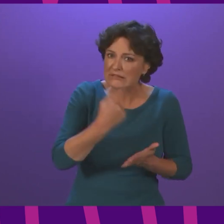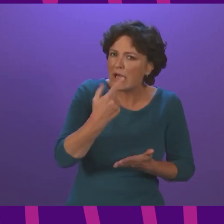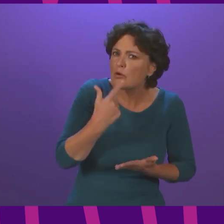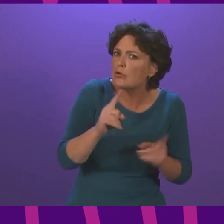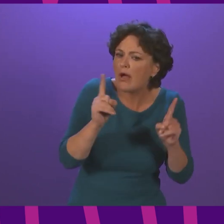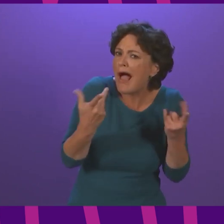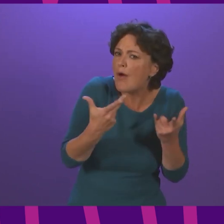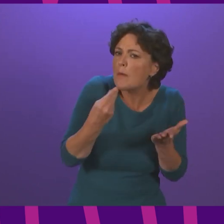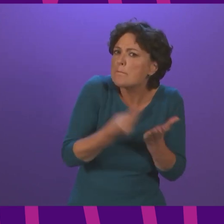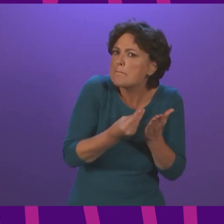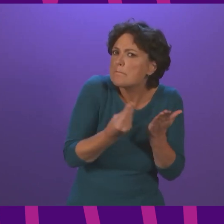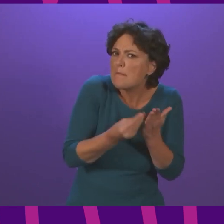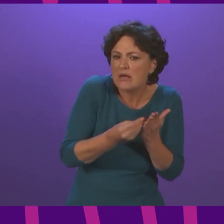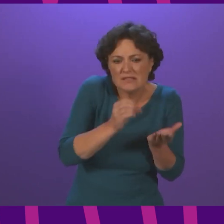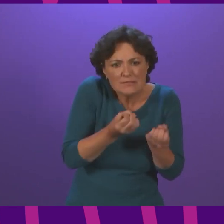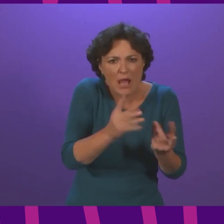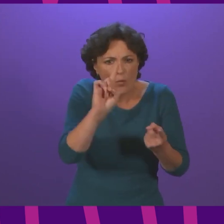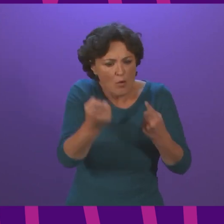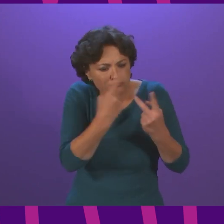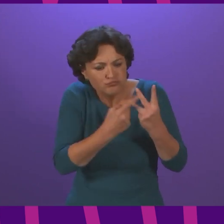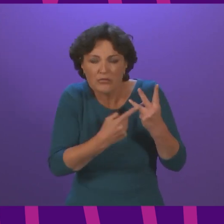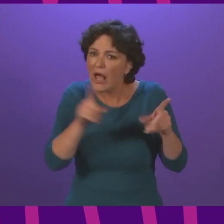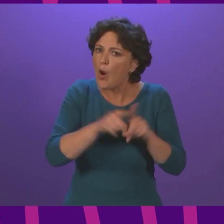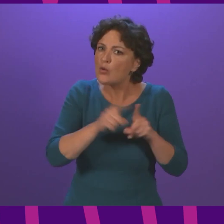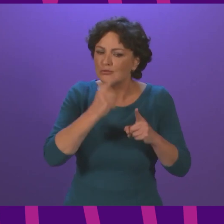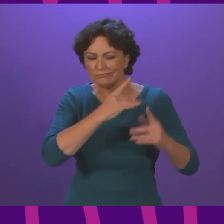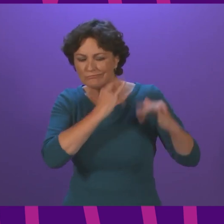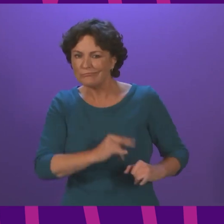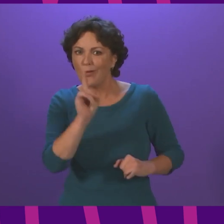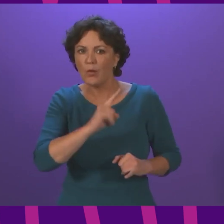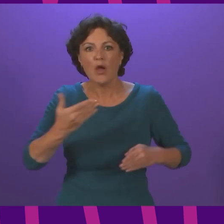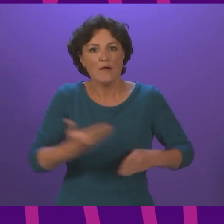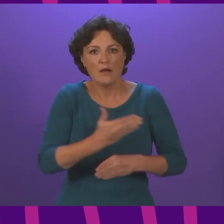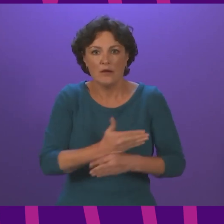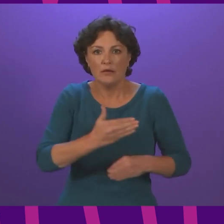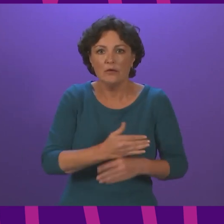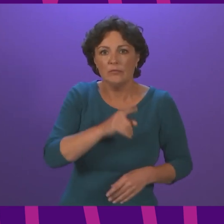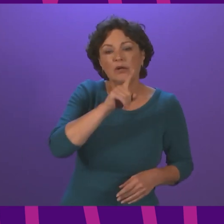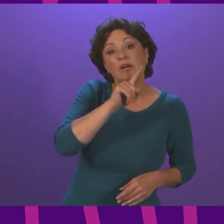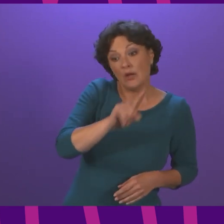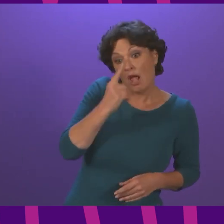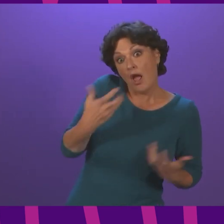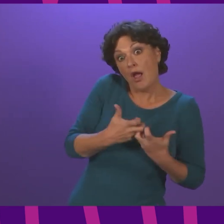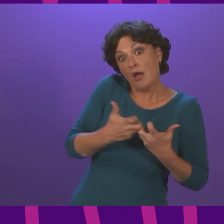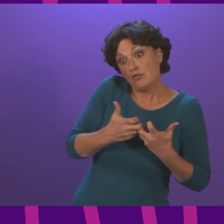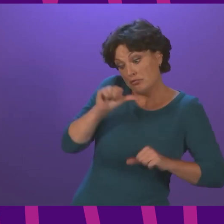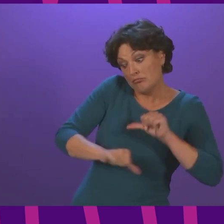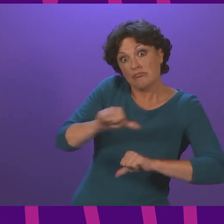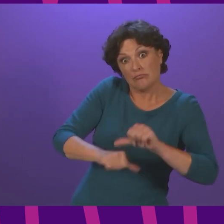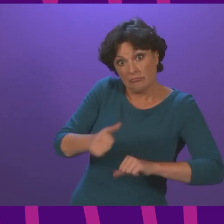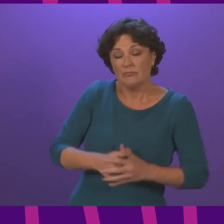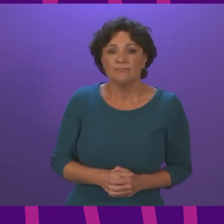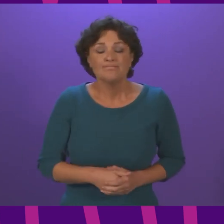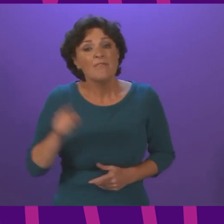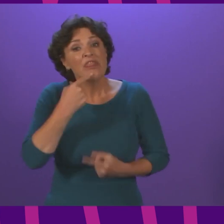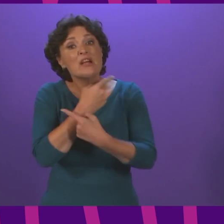measures are in place to monitor the effectiveness of the improvements that were made? First Minister. The announcement of the £25 million